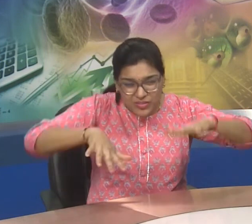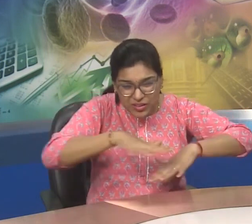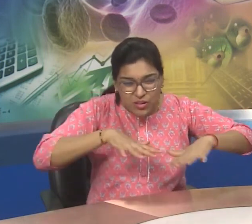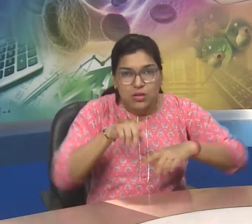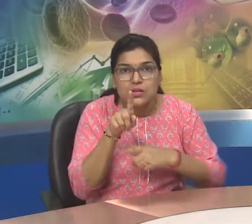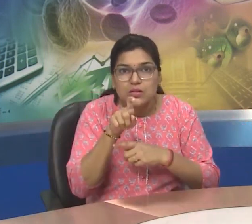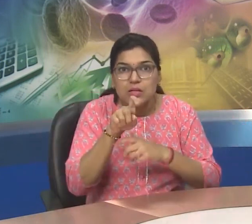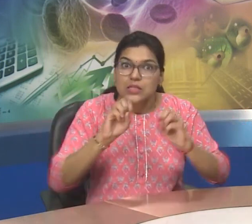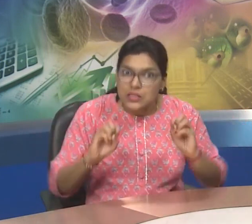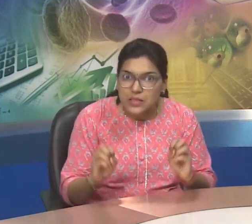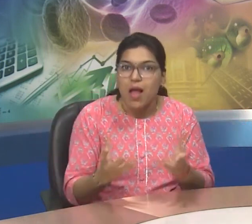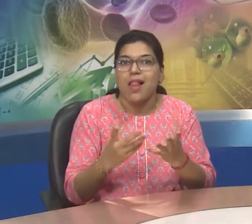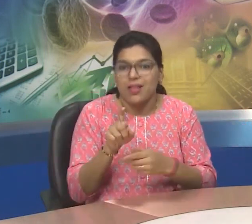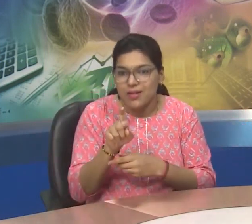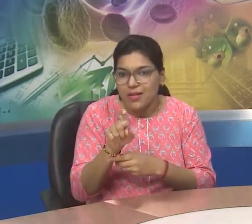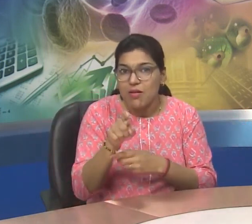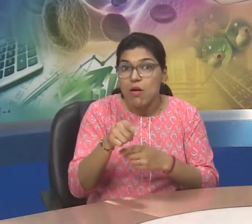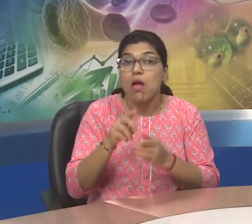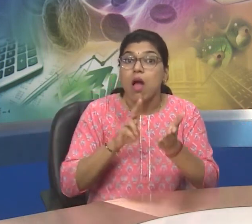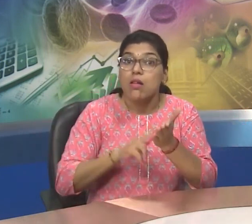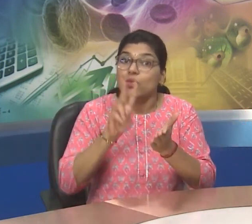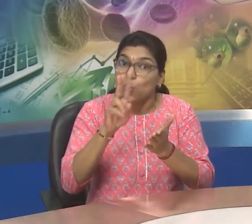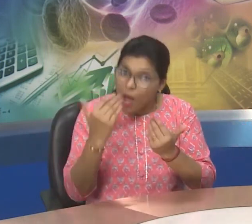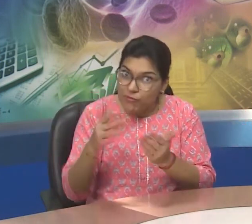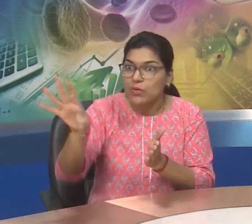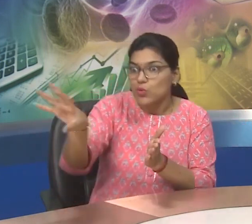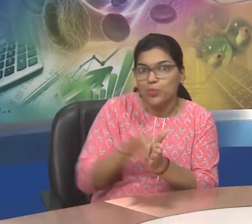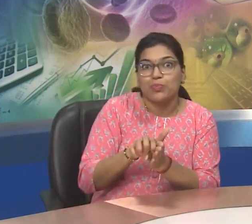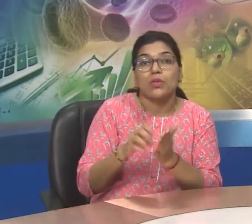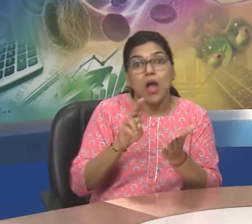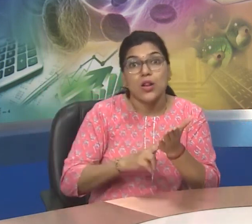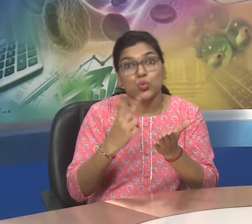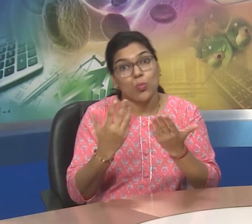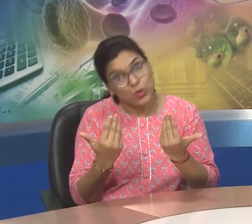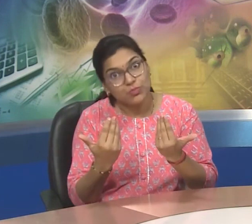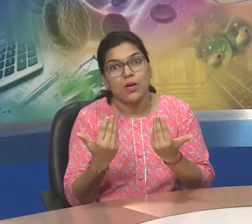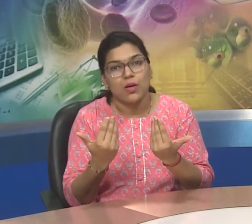happens we also see nitrogen in that.